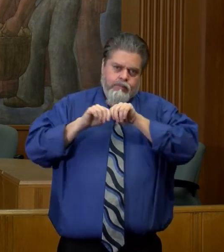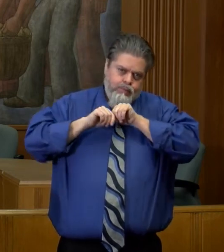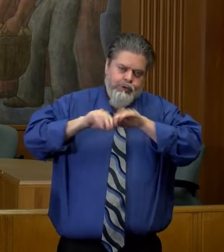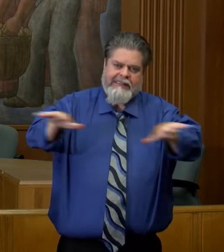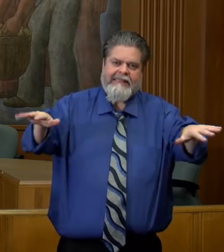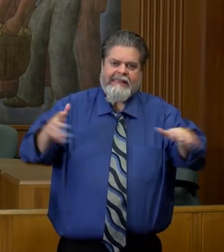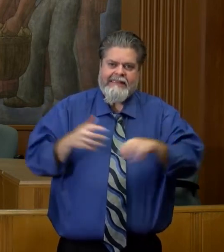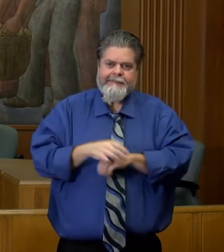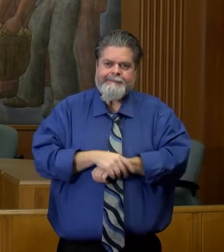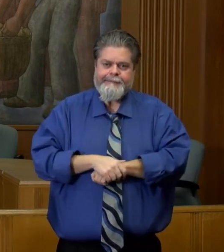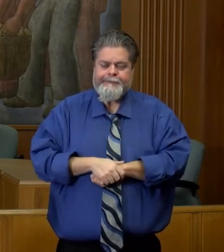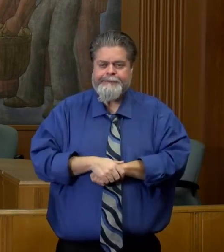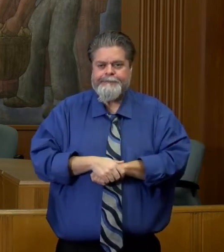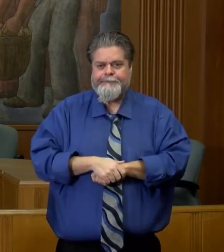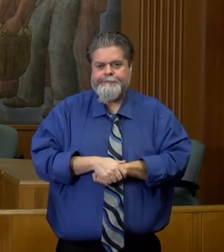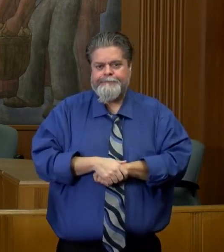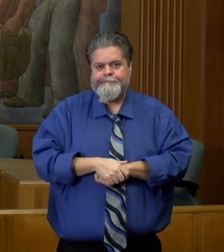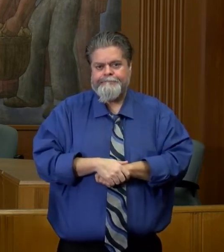illness.